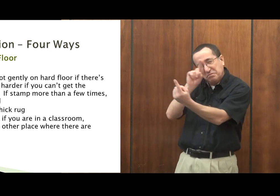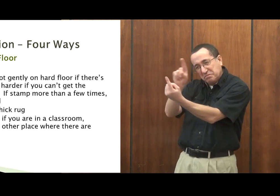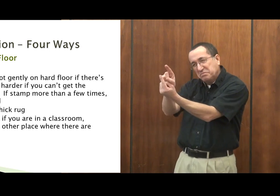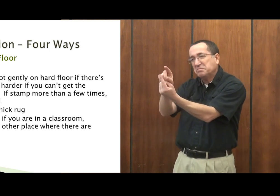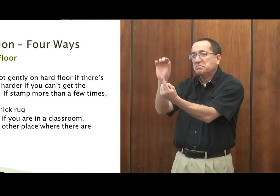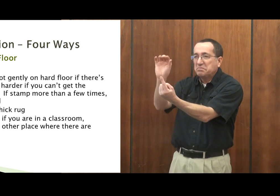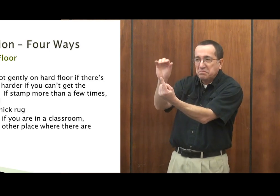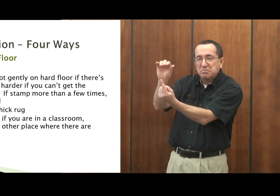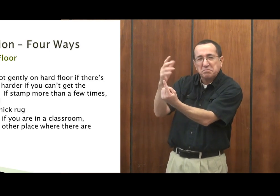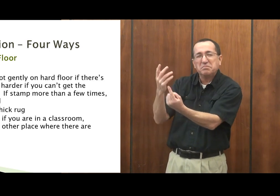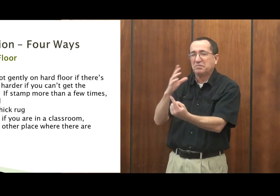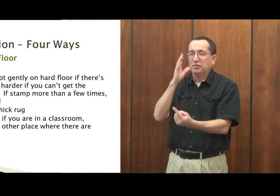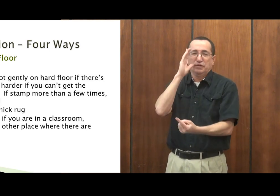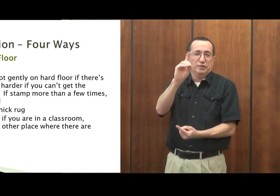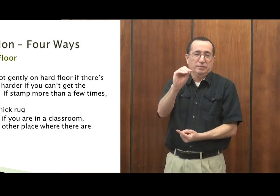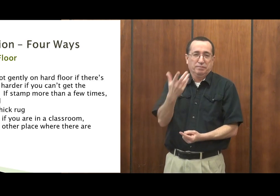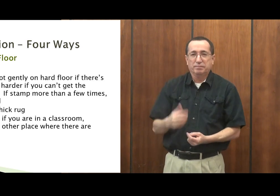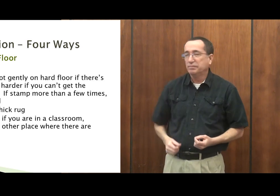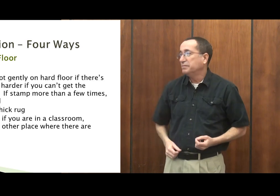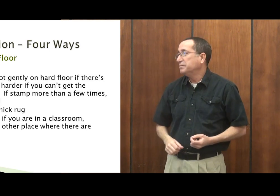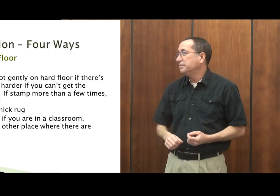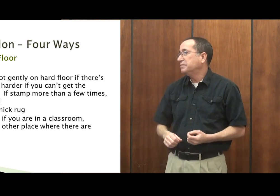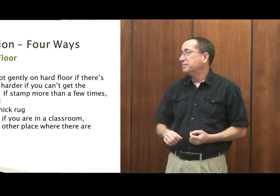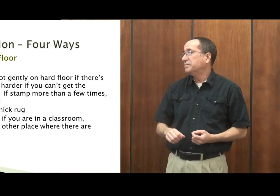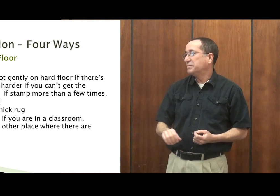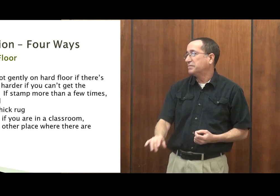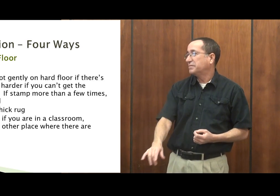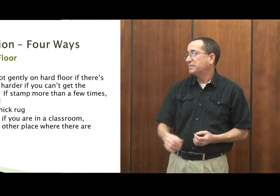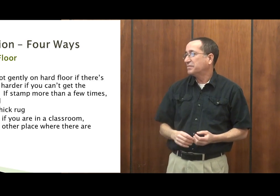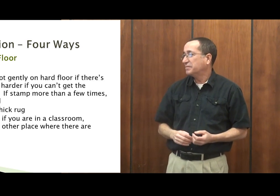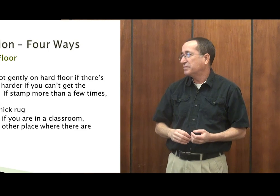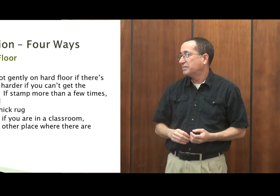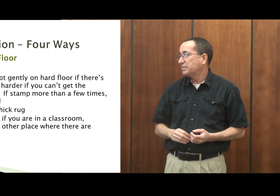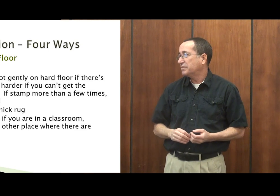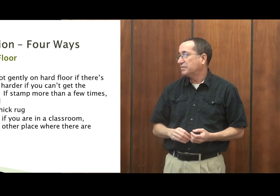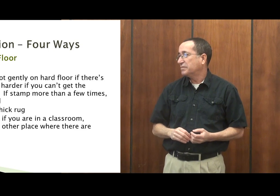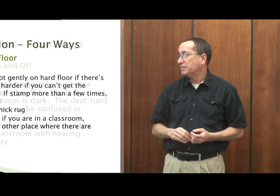go up to the person. Tap them on the shoulder. The proper way to get an attention there.